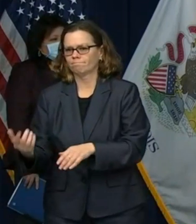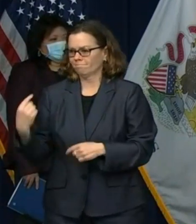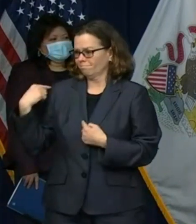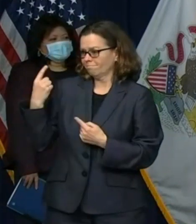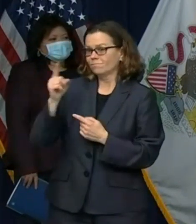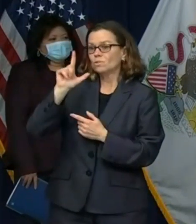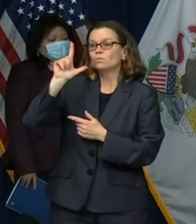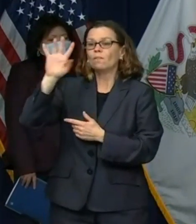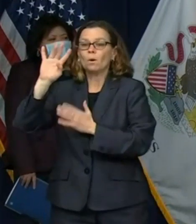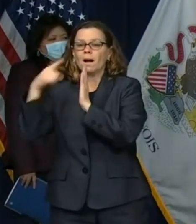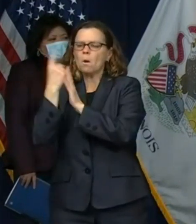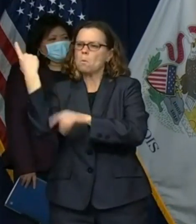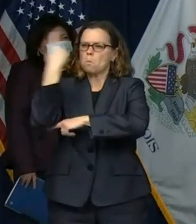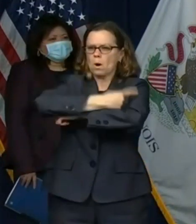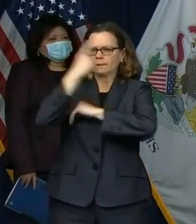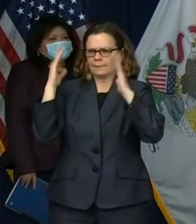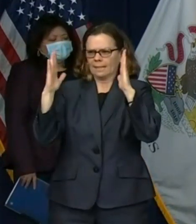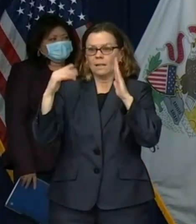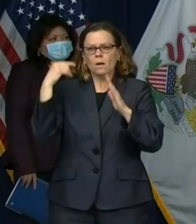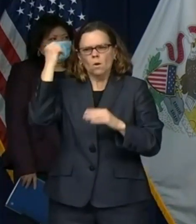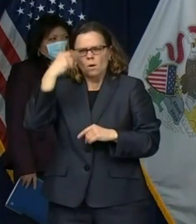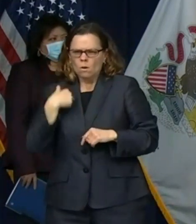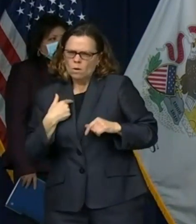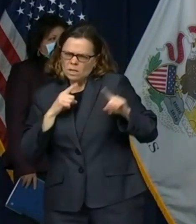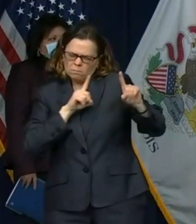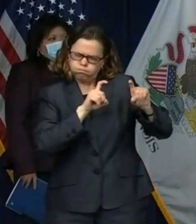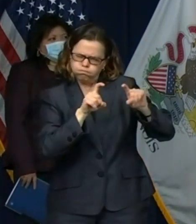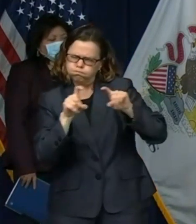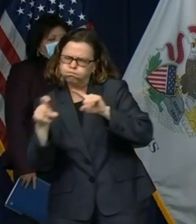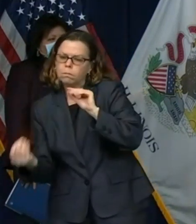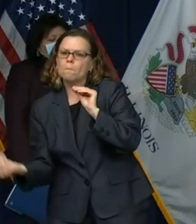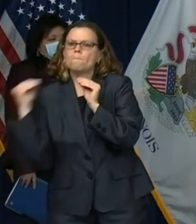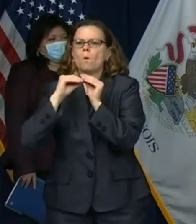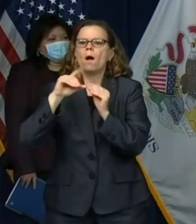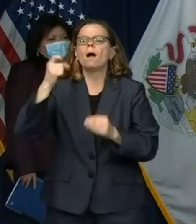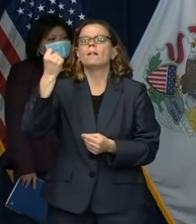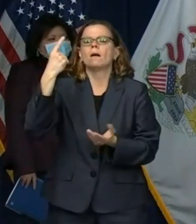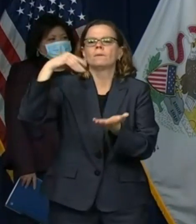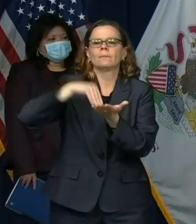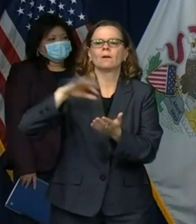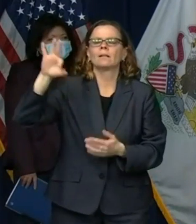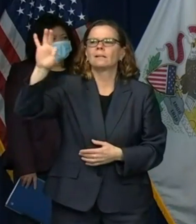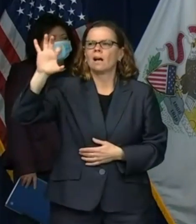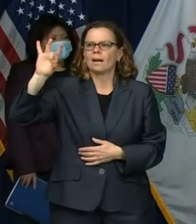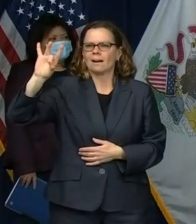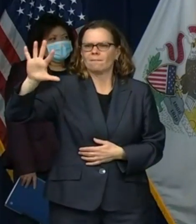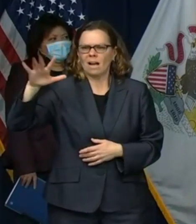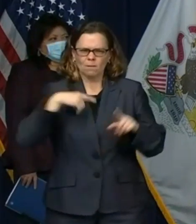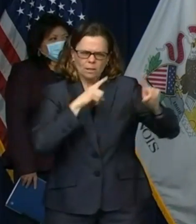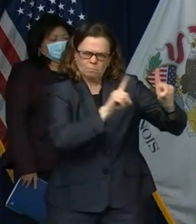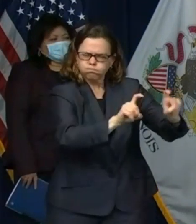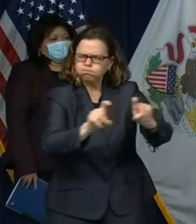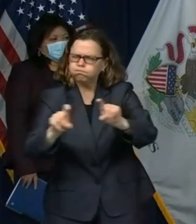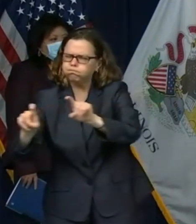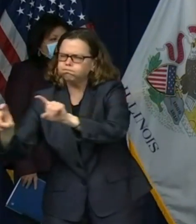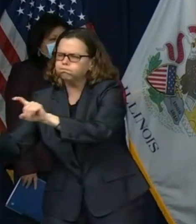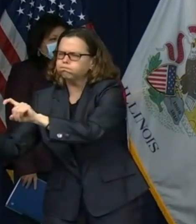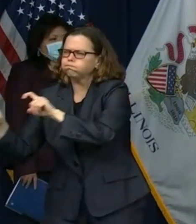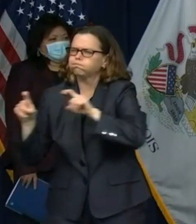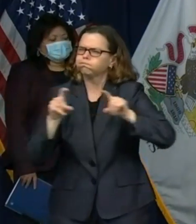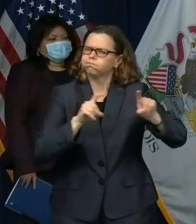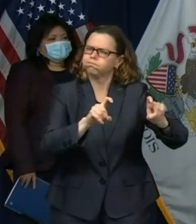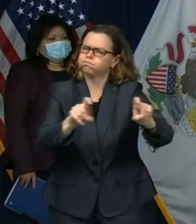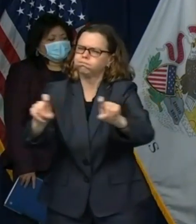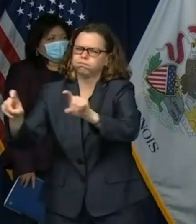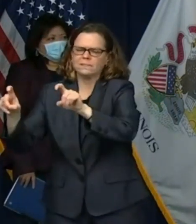thousand nine hundred eighty five tests we have been ramping up testing this will allow us to make more informed